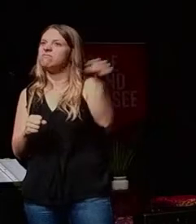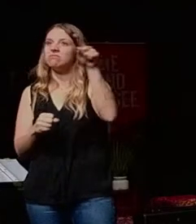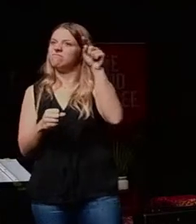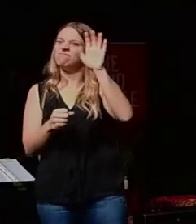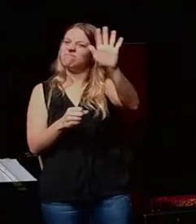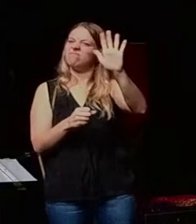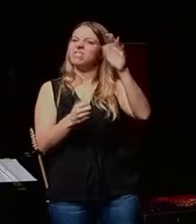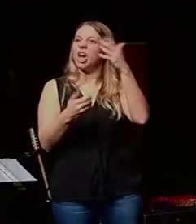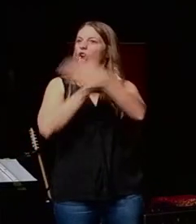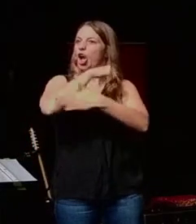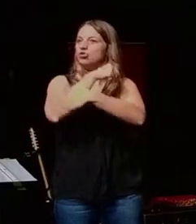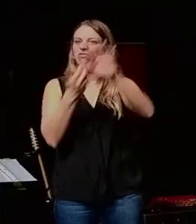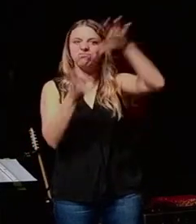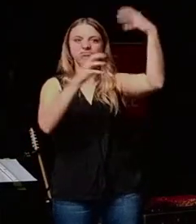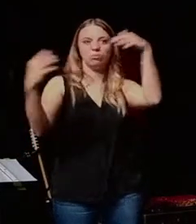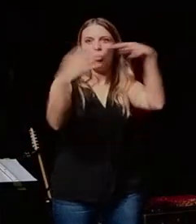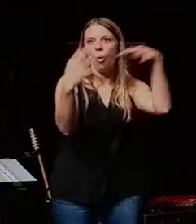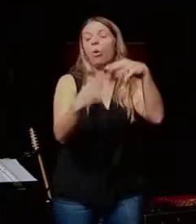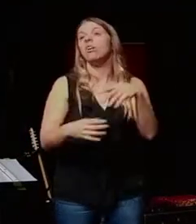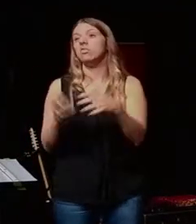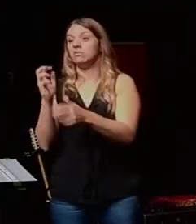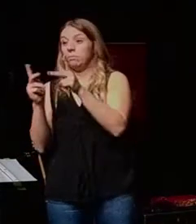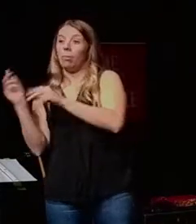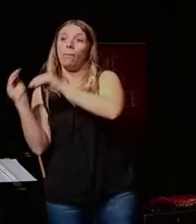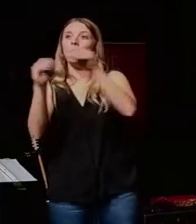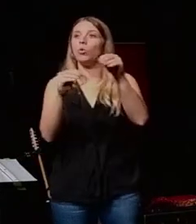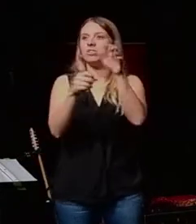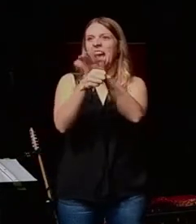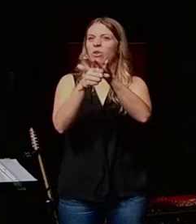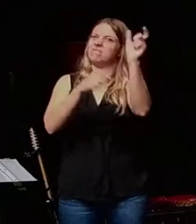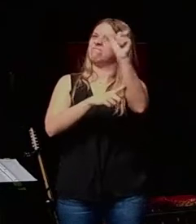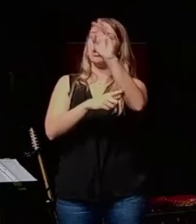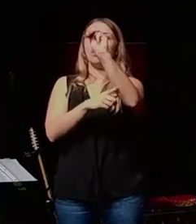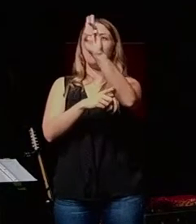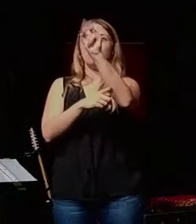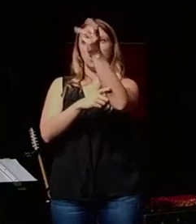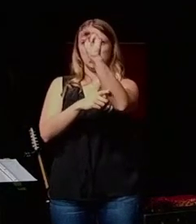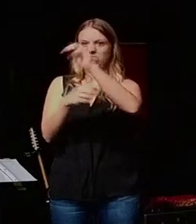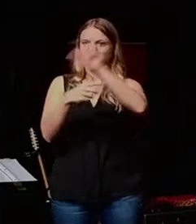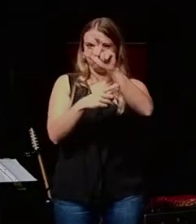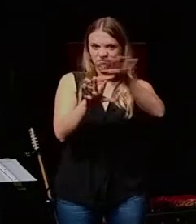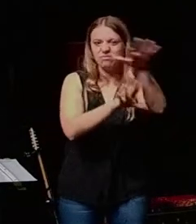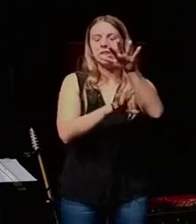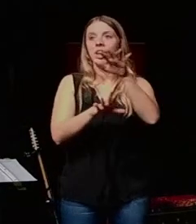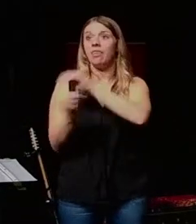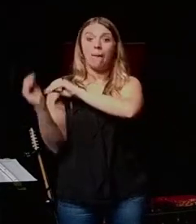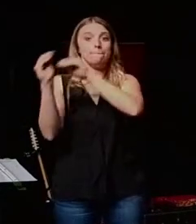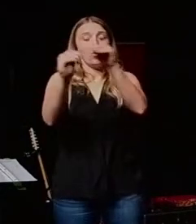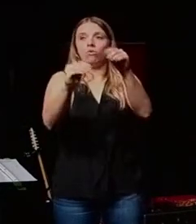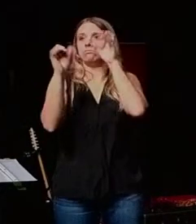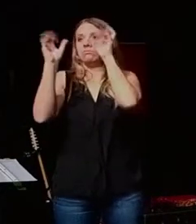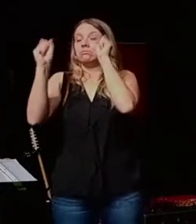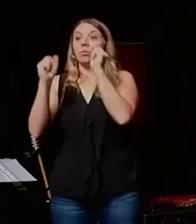there. People moved to predominantly Muslim areas. And they did that in a remarkable move